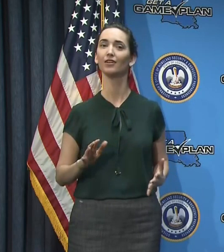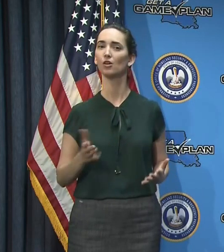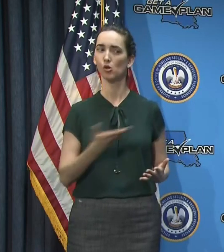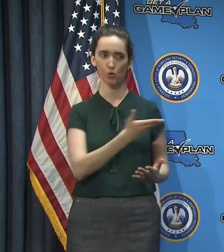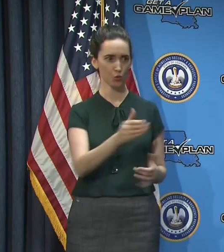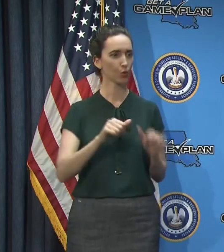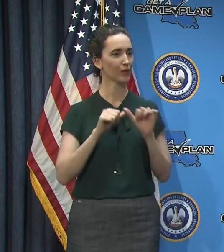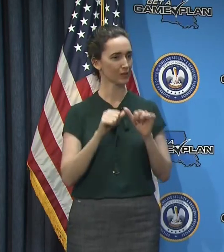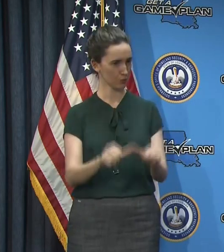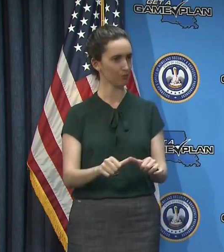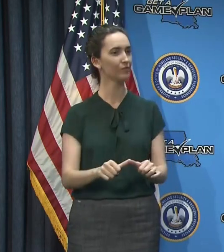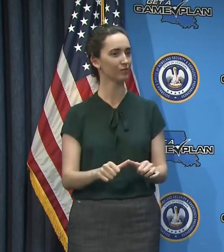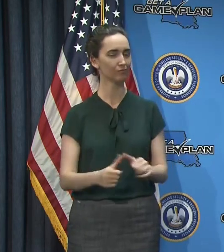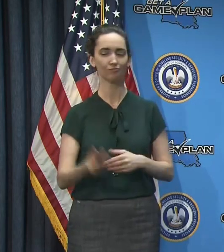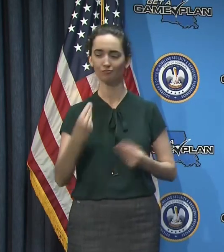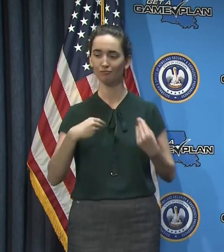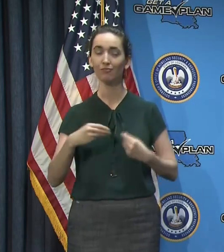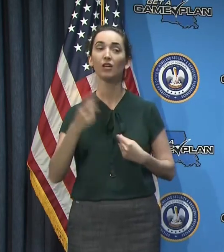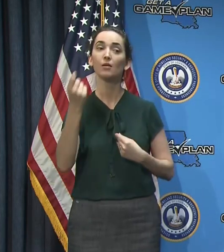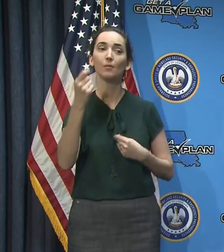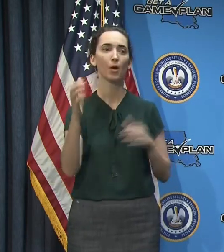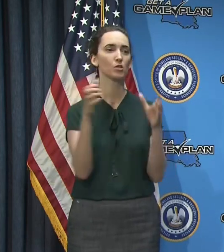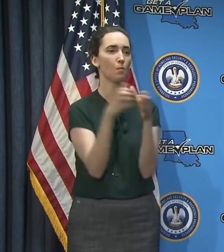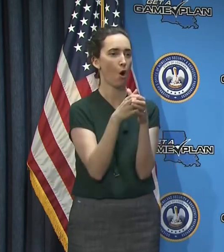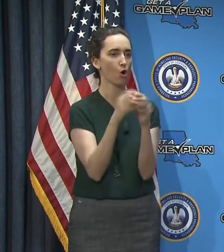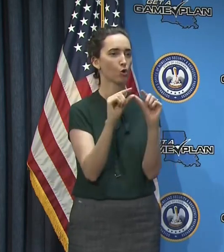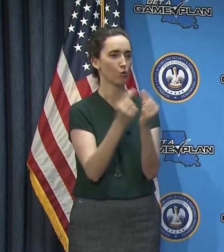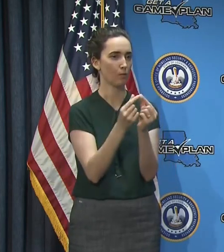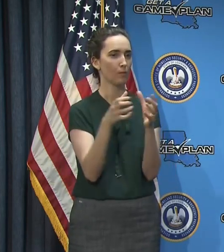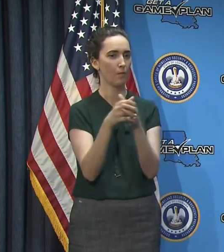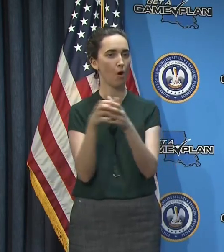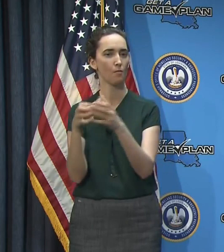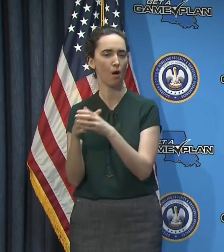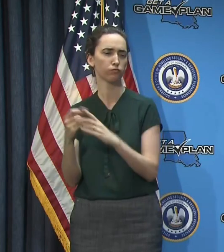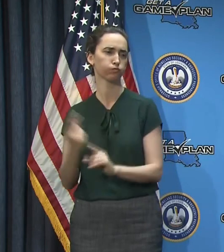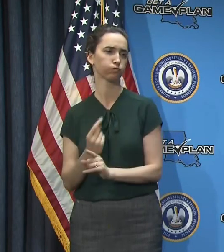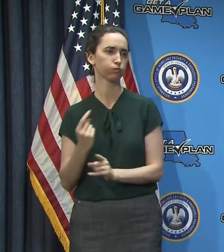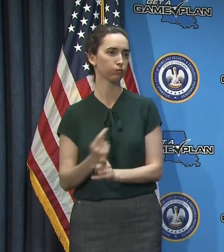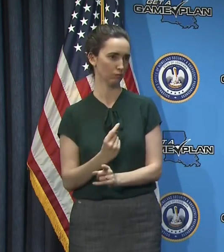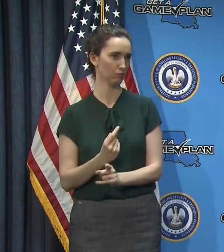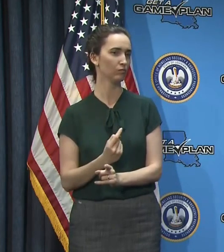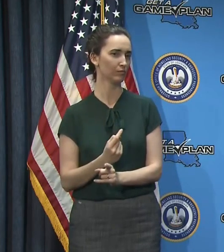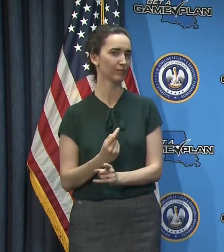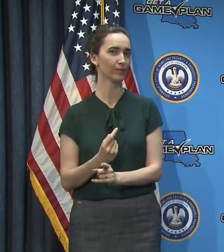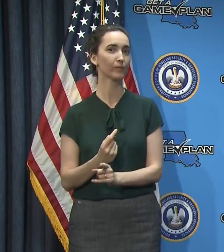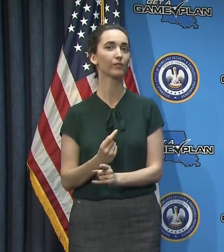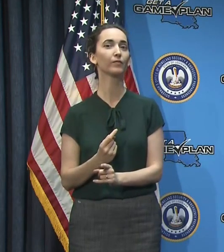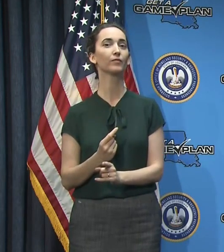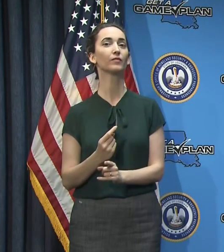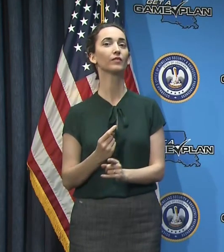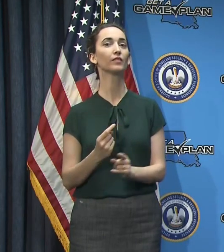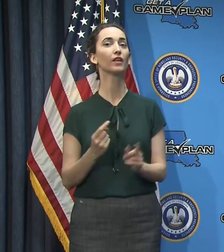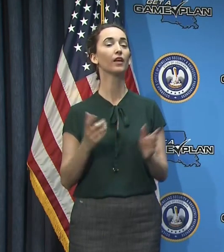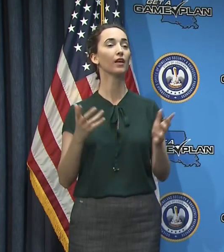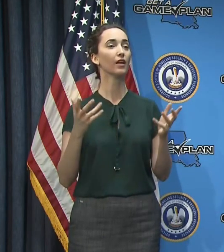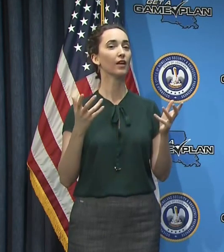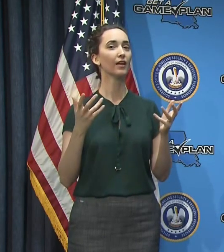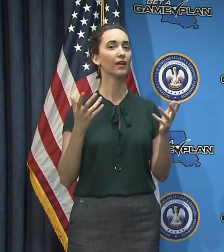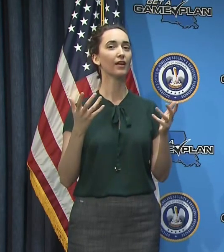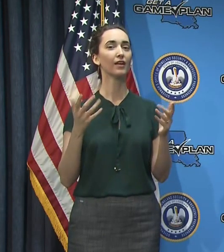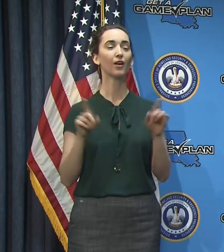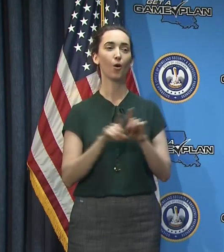continue to do that, but just do it on the scale that is appropriate. Um, and, and then obviously let's look forward to a blessed,